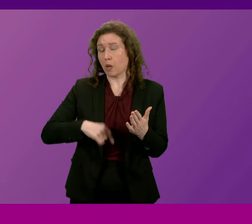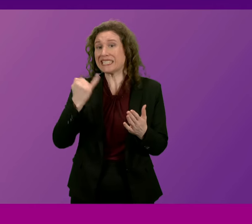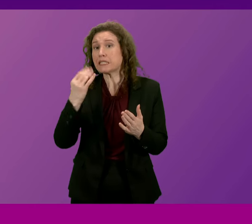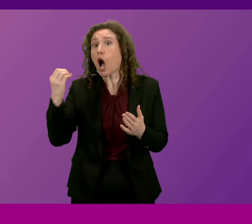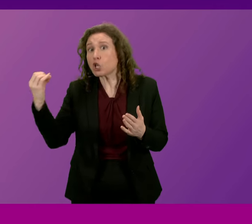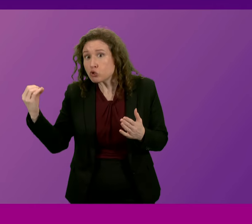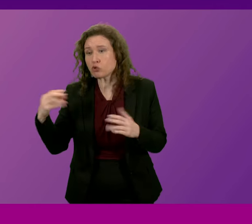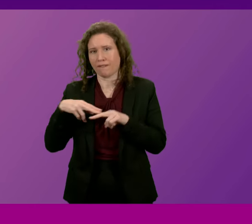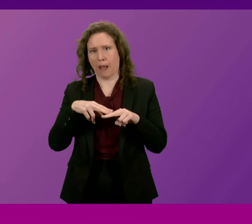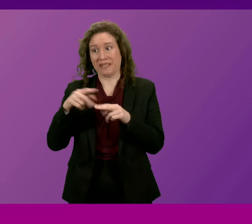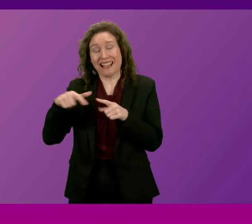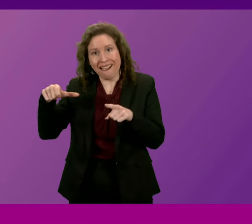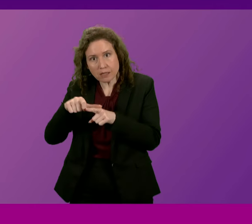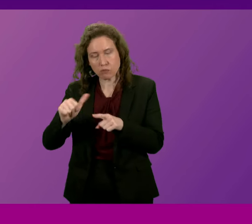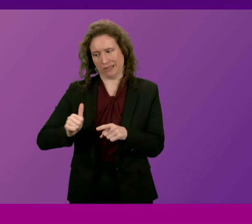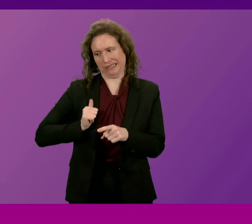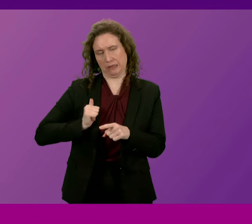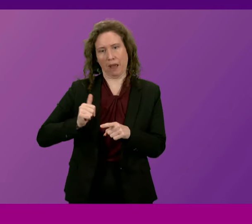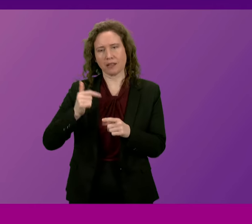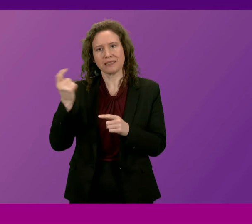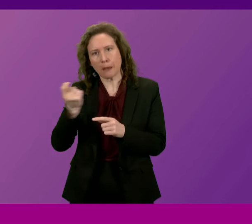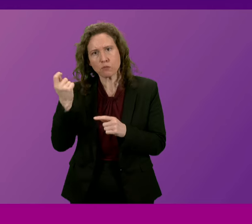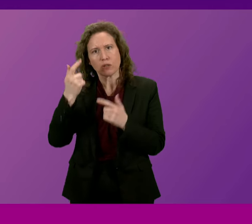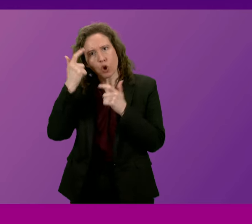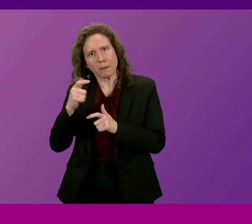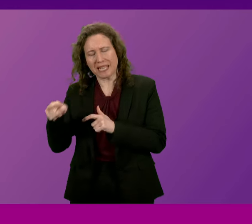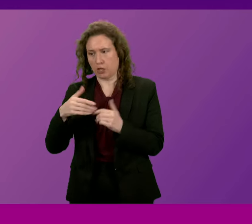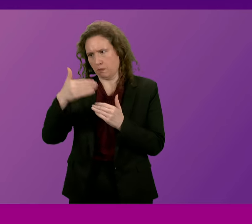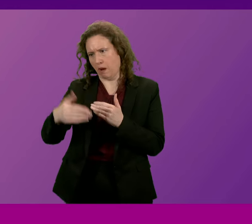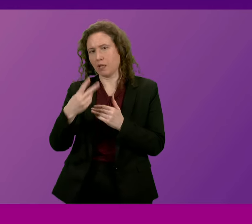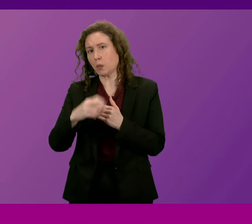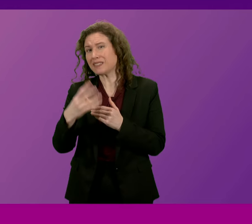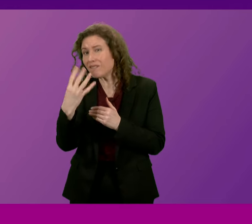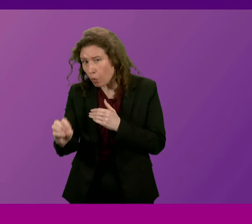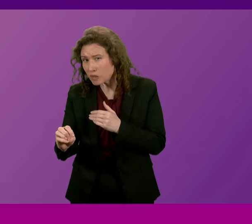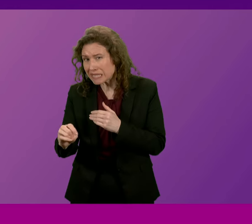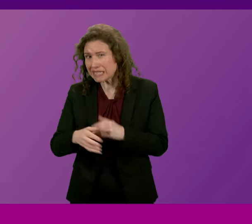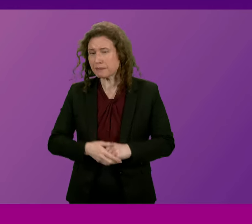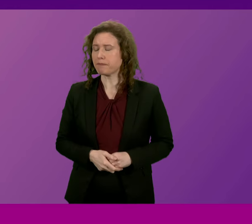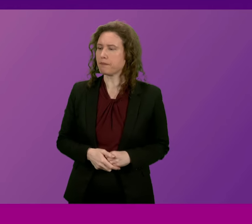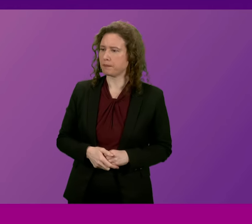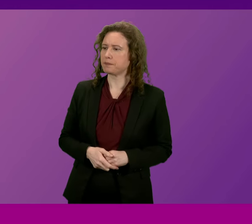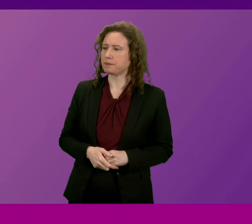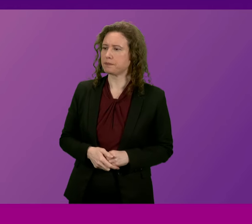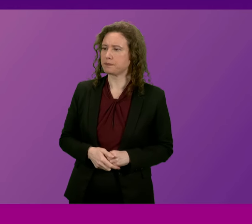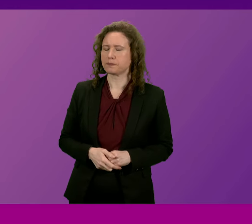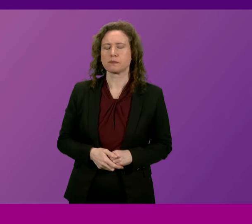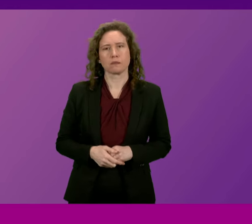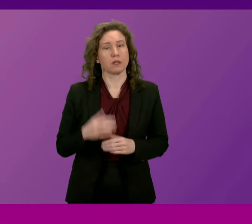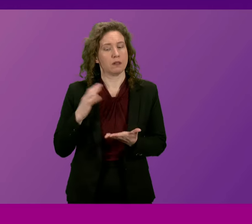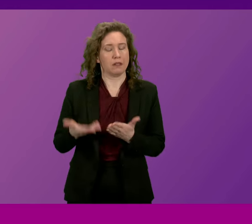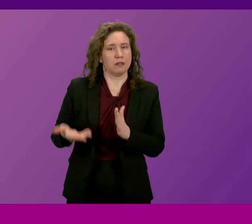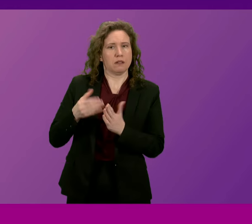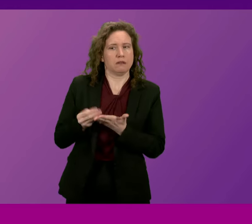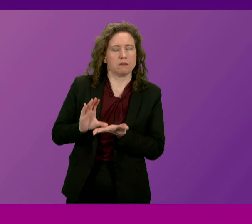households in Edinburgh projected to be living in temporary accommodation by 2040. First Minister. President Officer, additional investment of